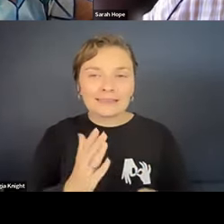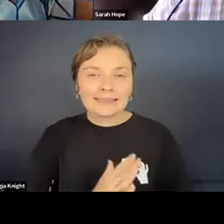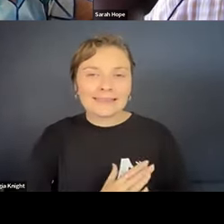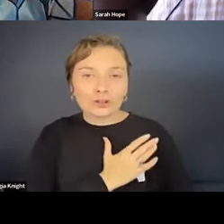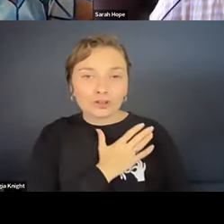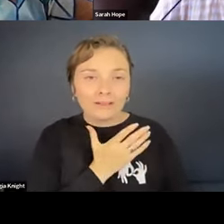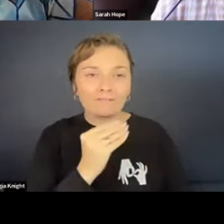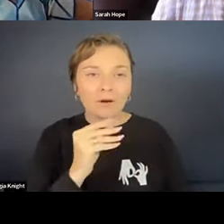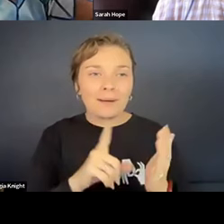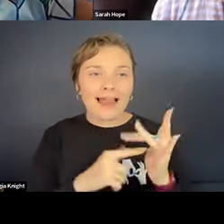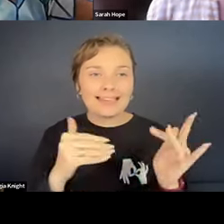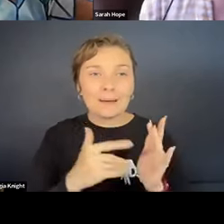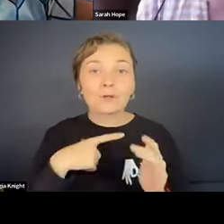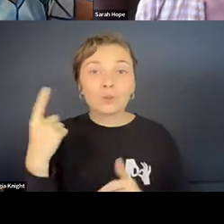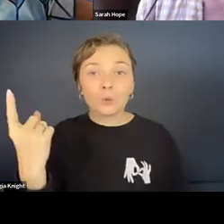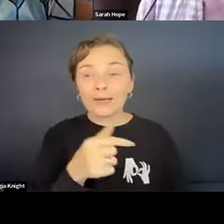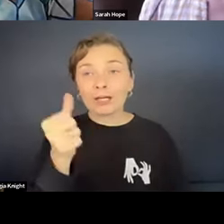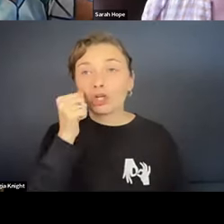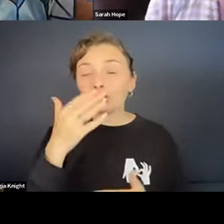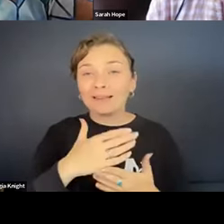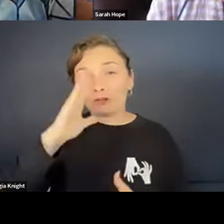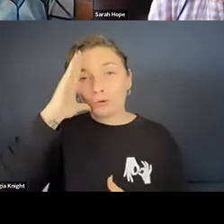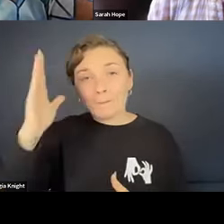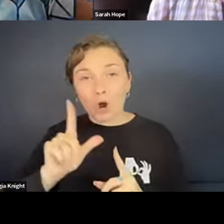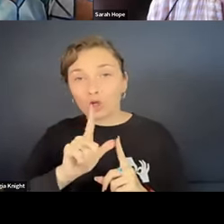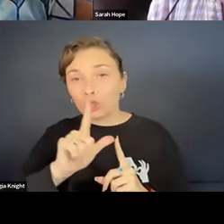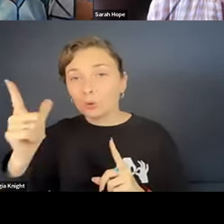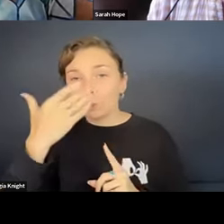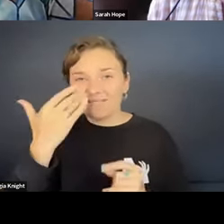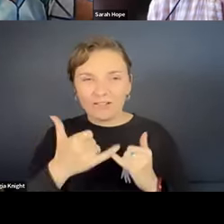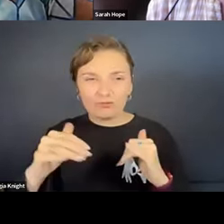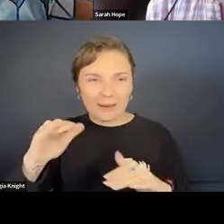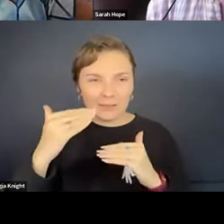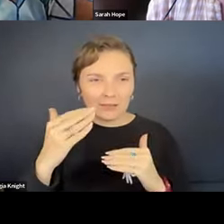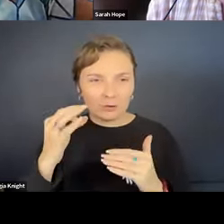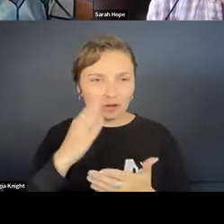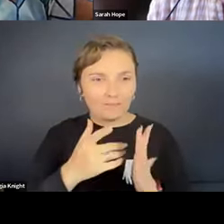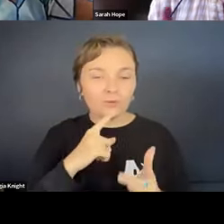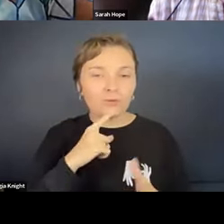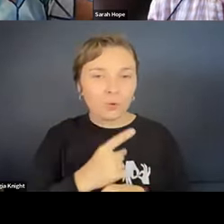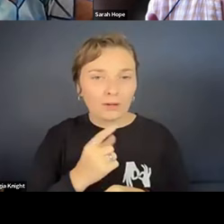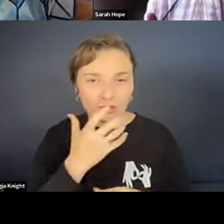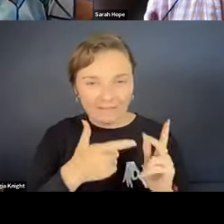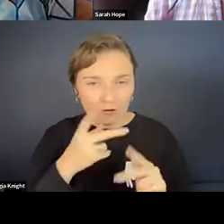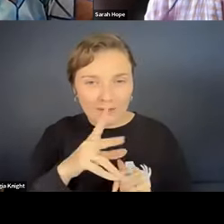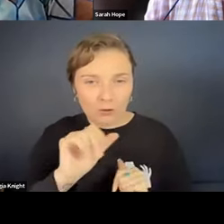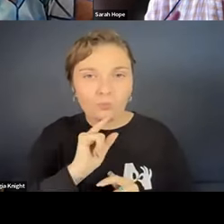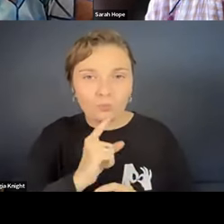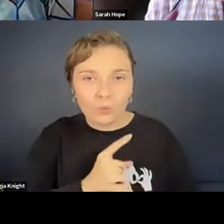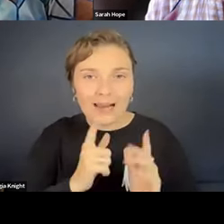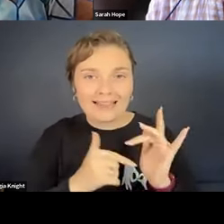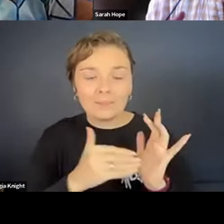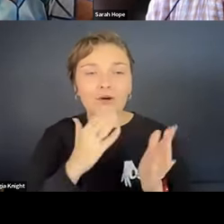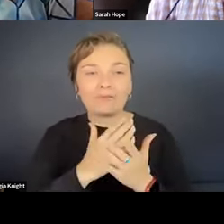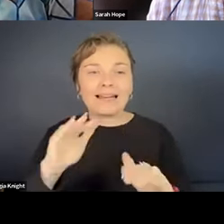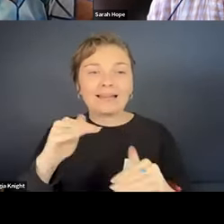Liz is that because we know that really remote schools have really limited... I'm not sure if you've said this already, sorry if I'm repeating Liz, really limited